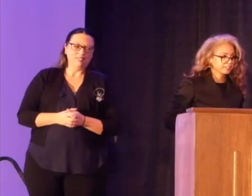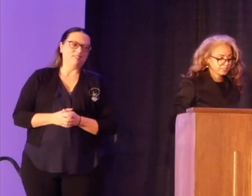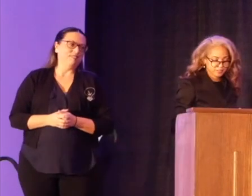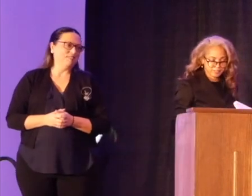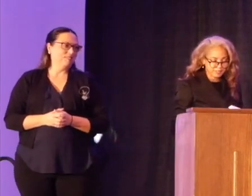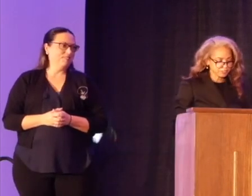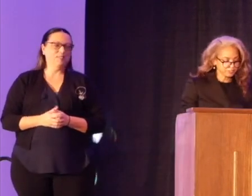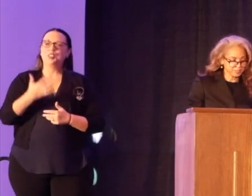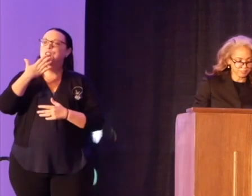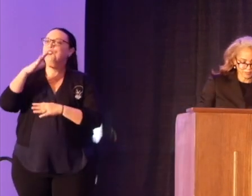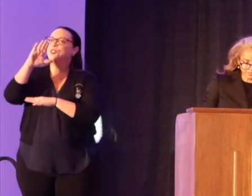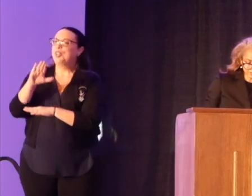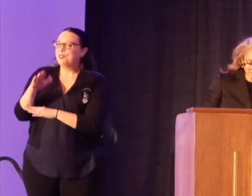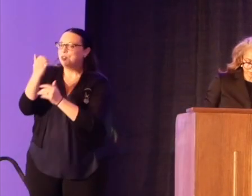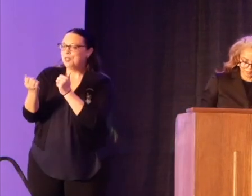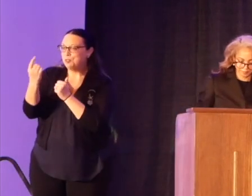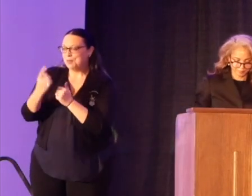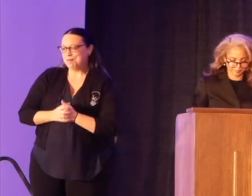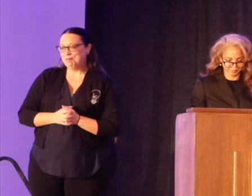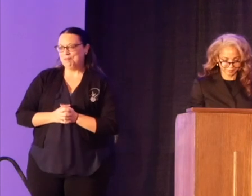Good afternoon, everyone.